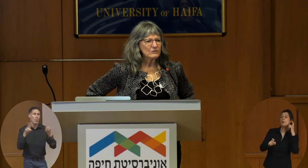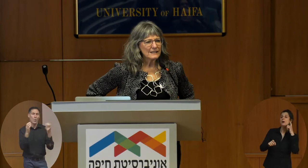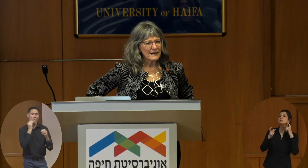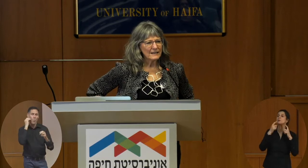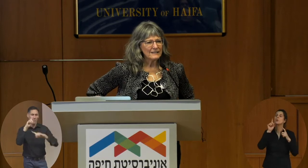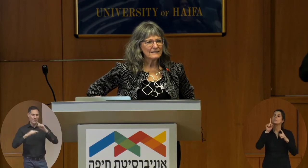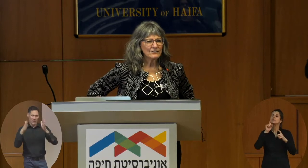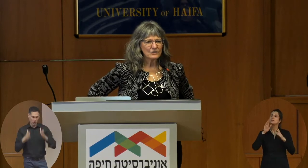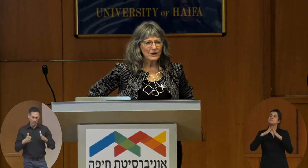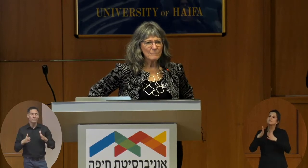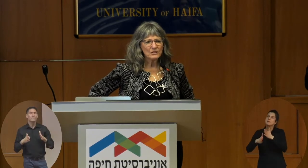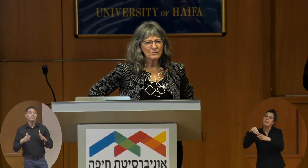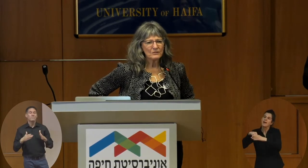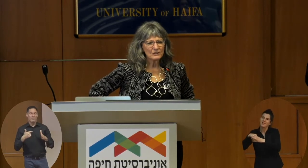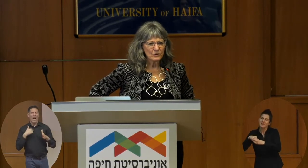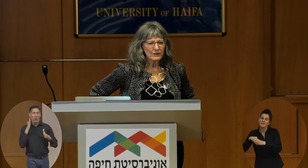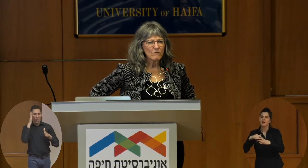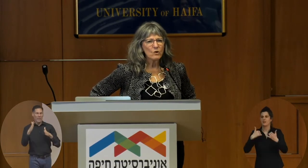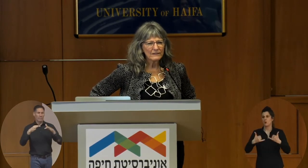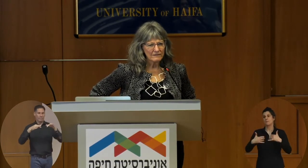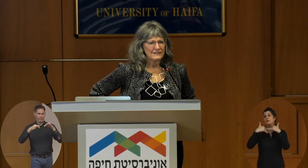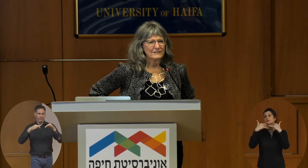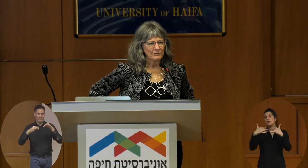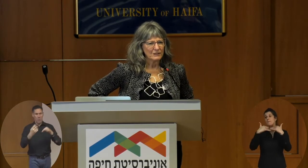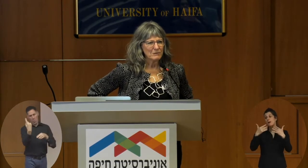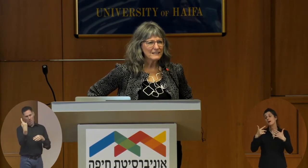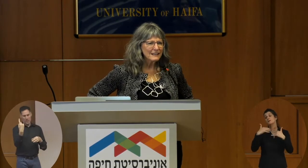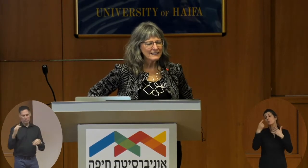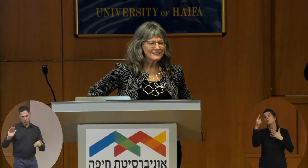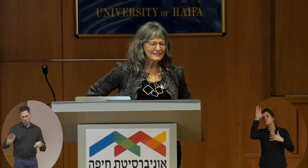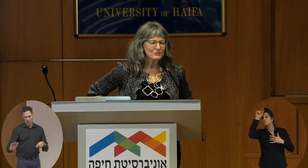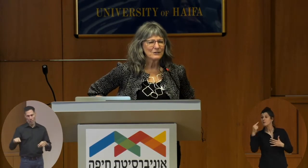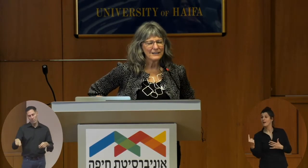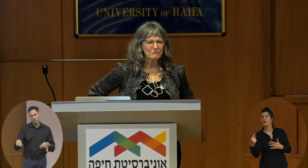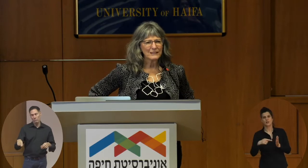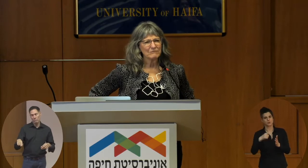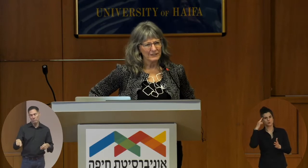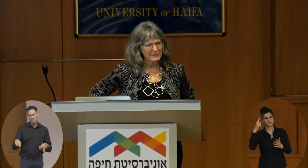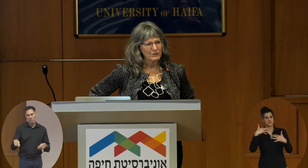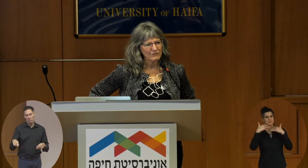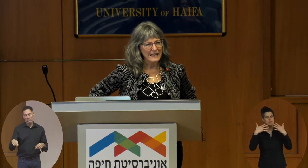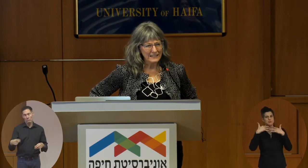do today is to describe to you the story of one of these children because I think it's a story that Arit really would have liked.